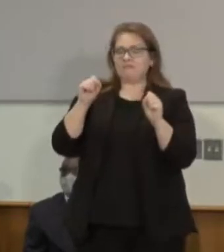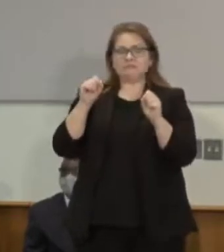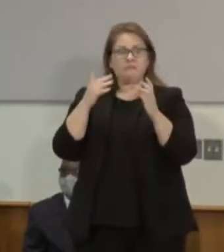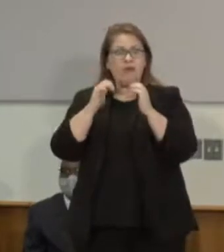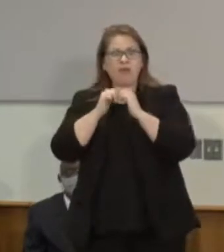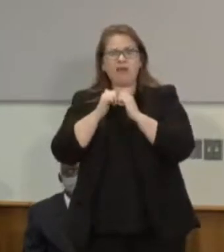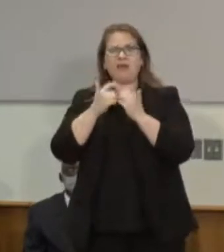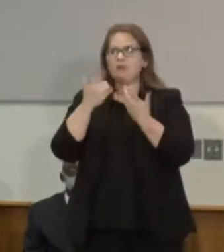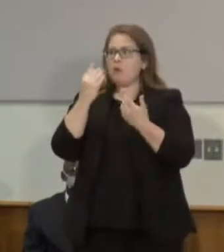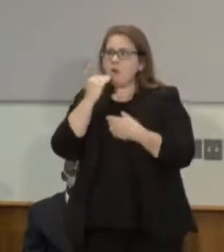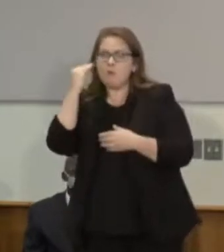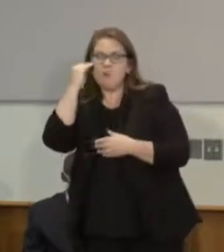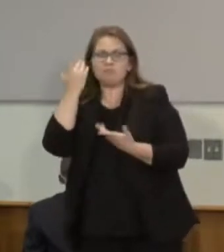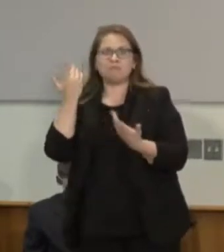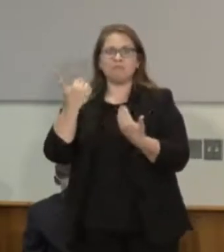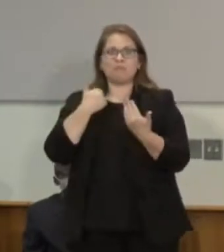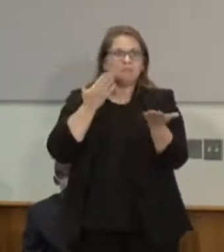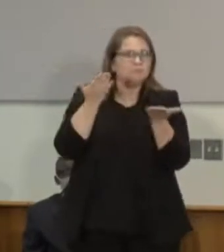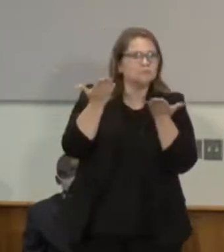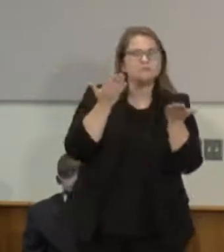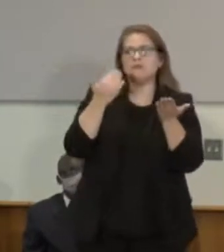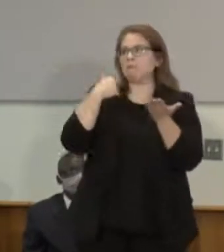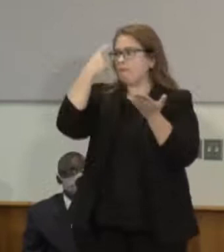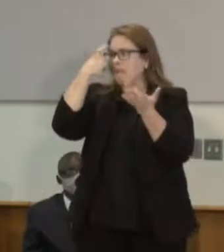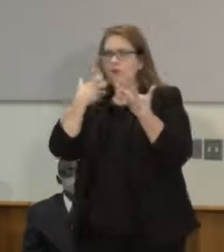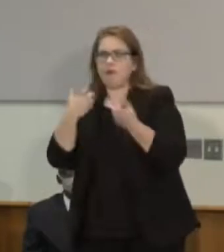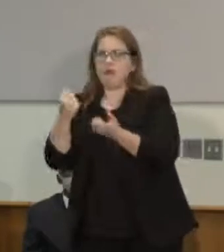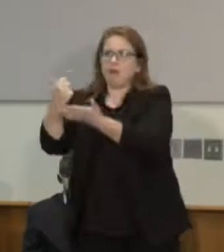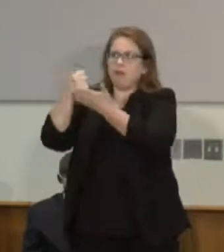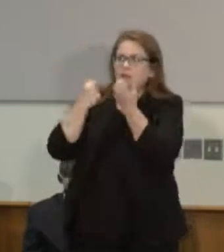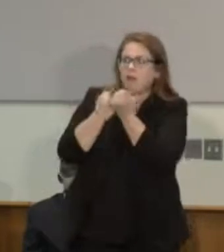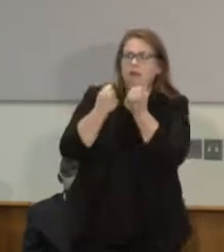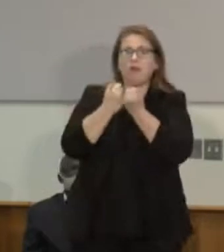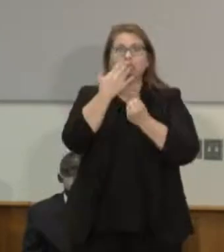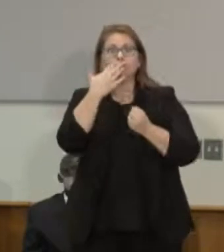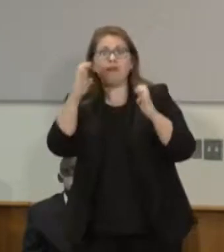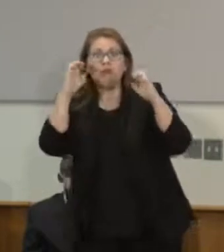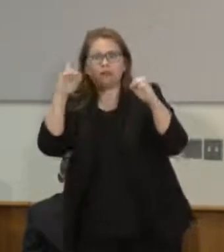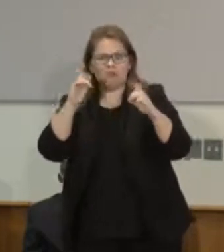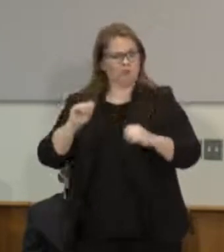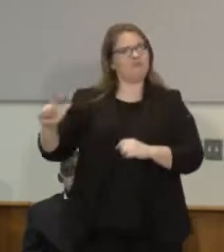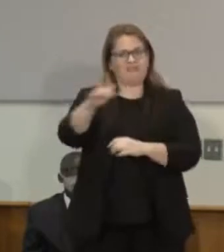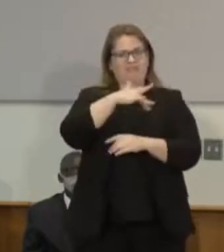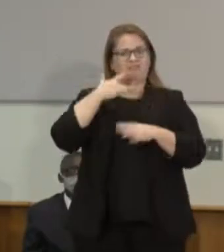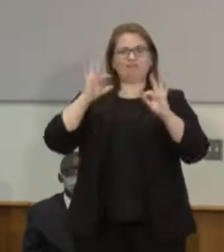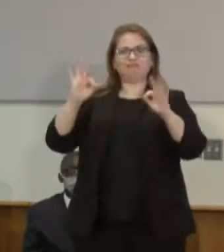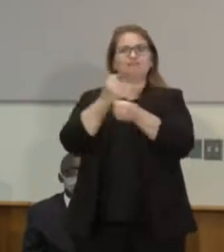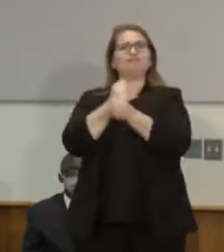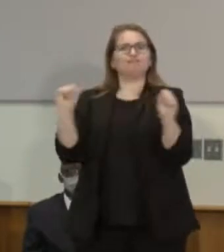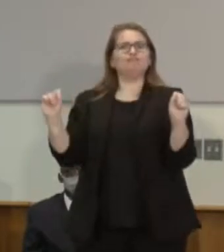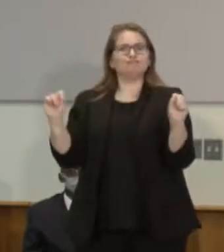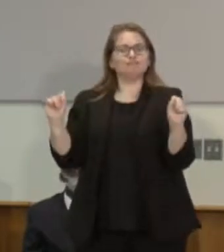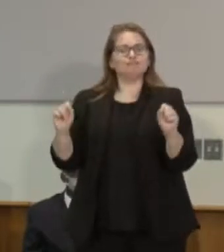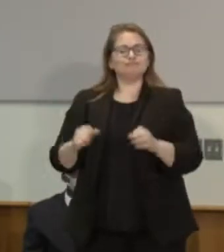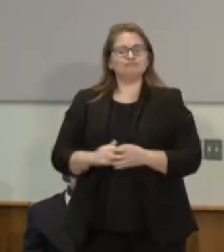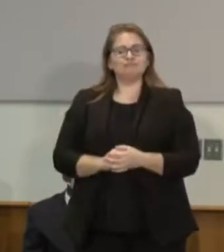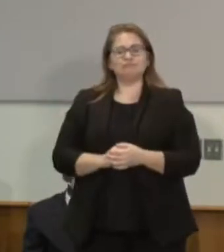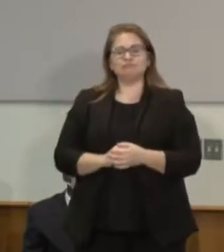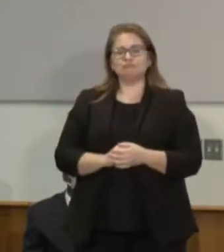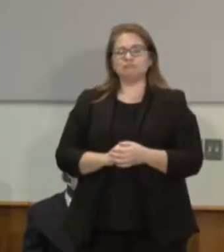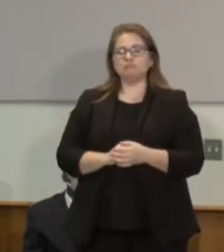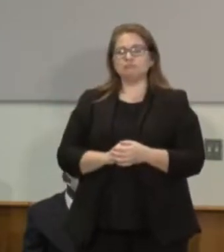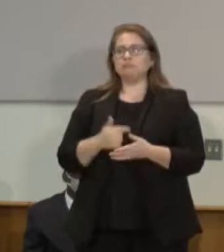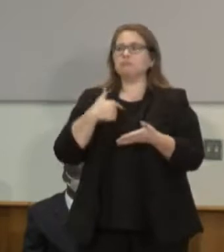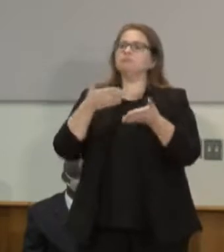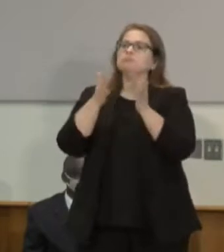that they need. Today, we're asking Senator Gazelka to join us in a true partnership to lead the nation by